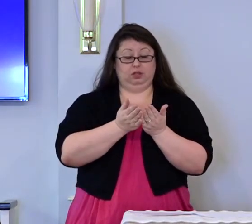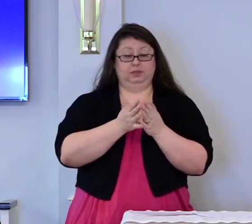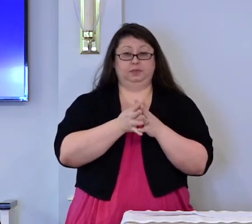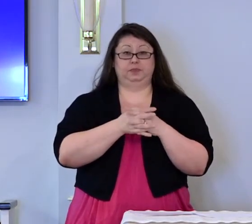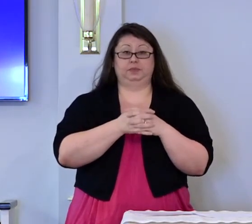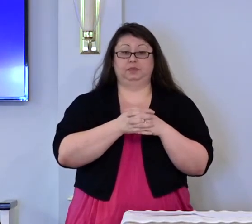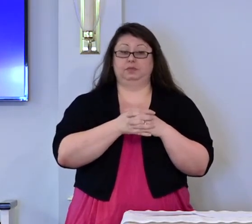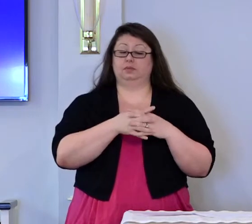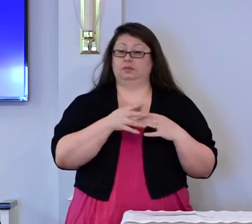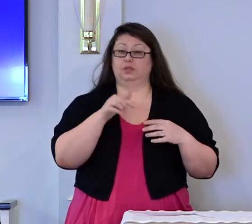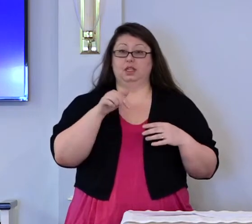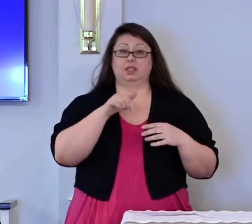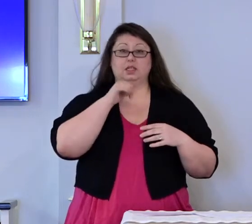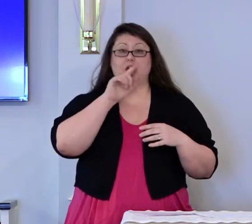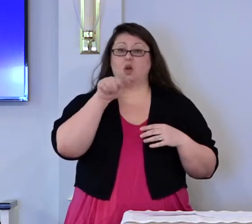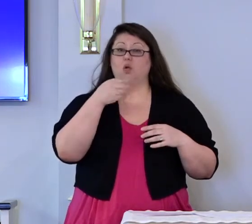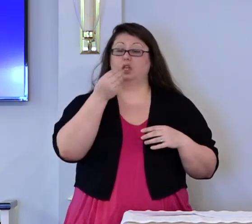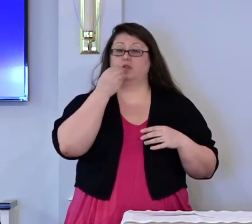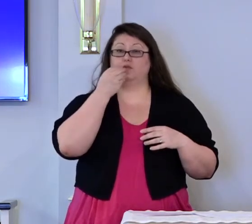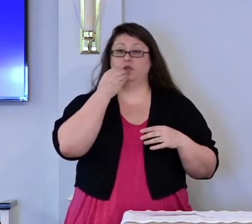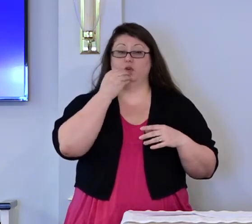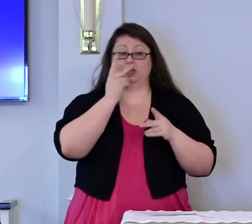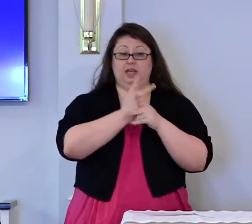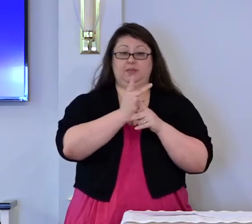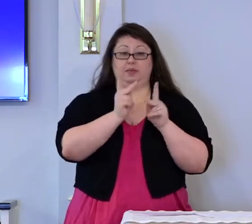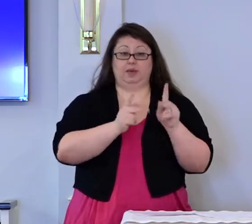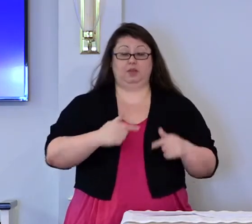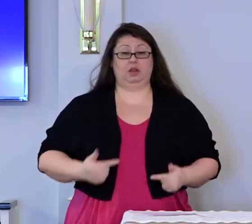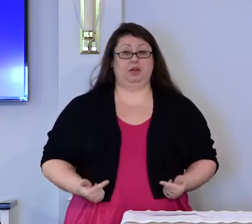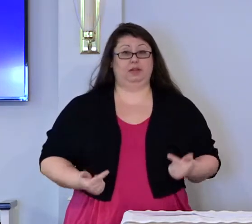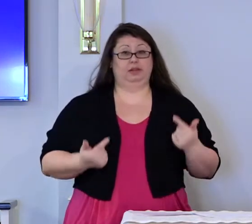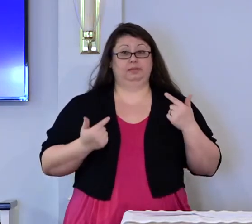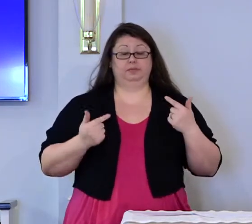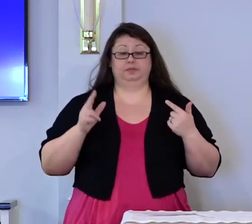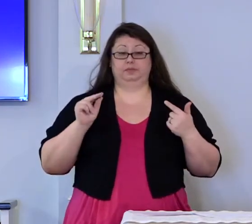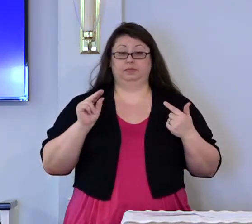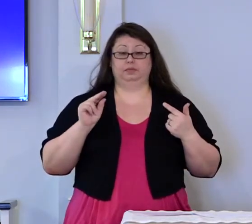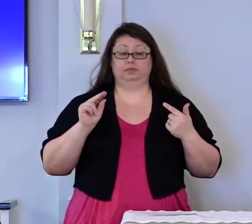It is not just food that keeps people alive.